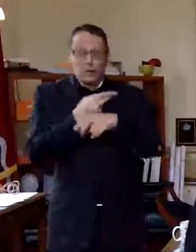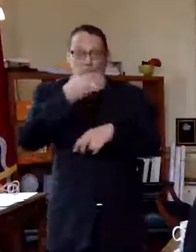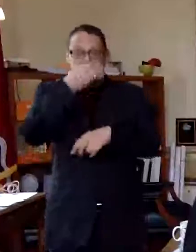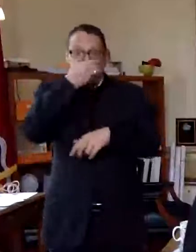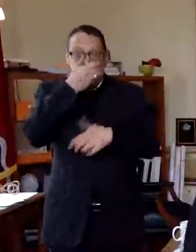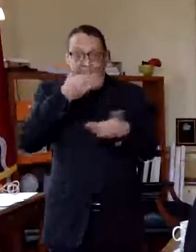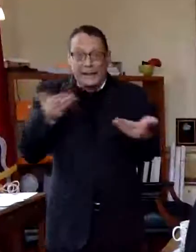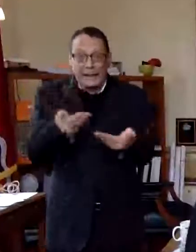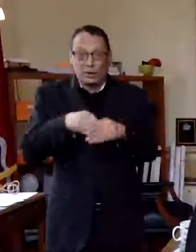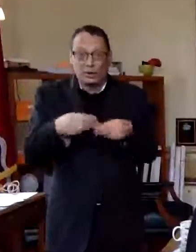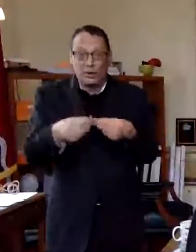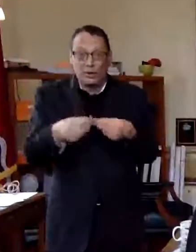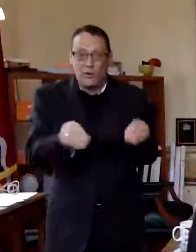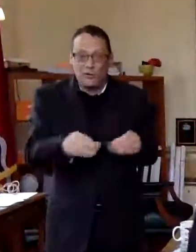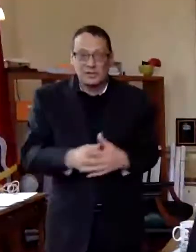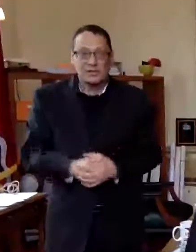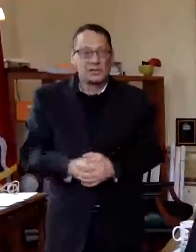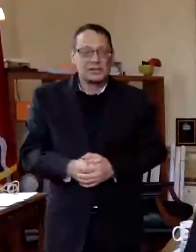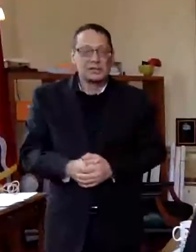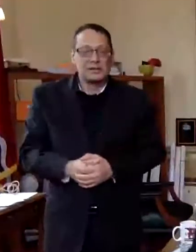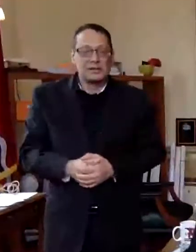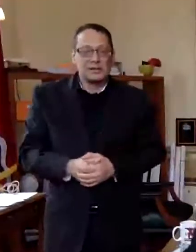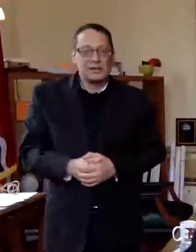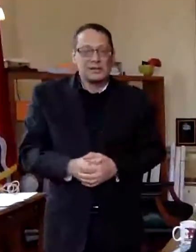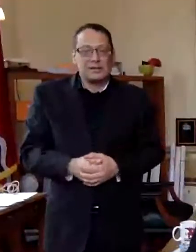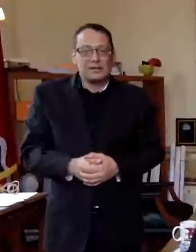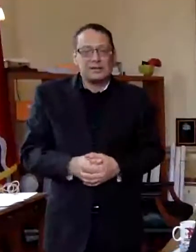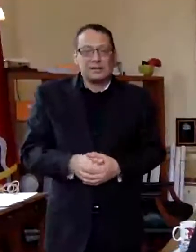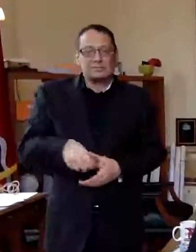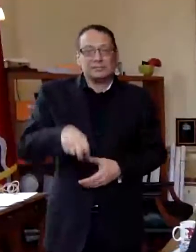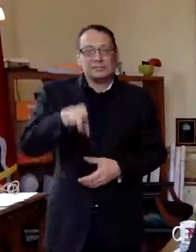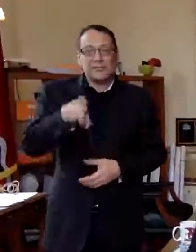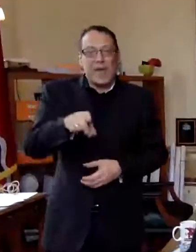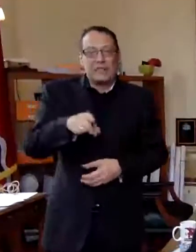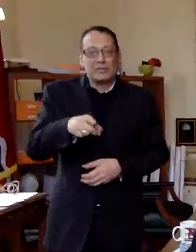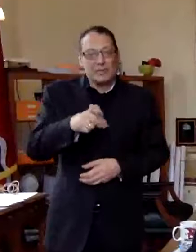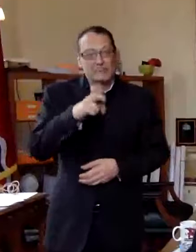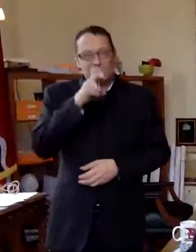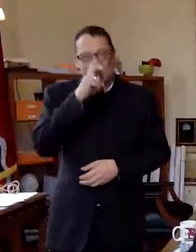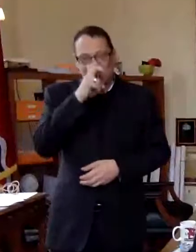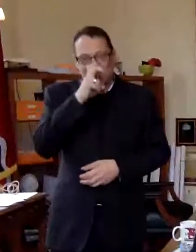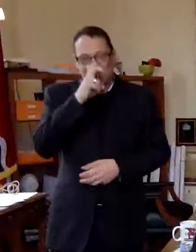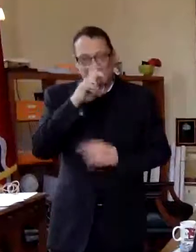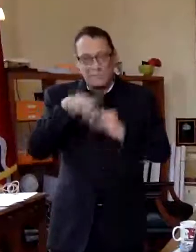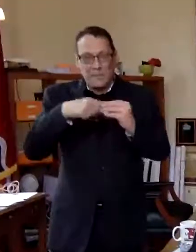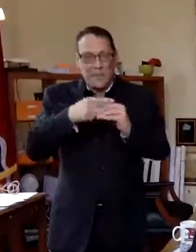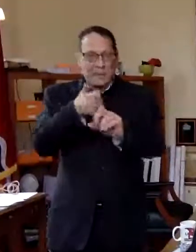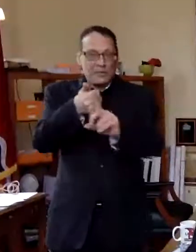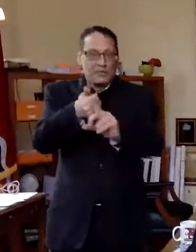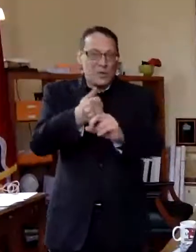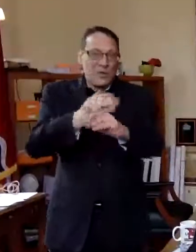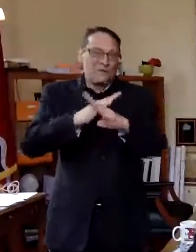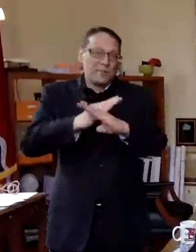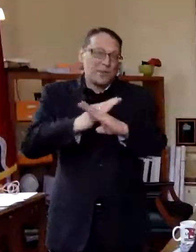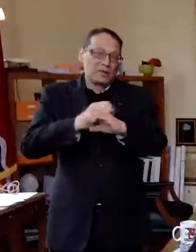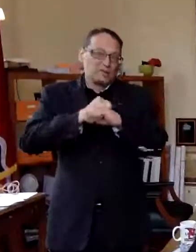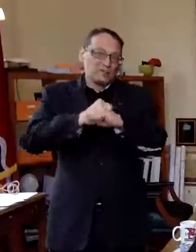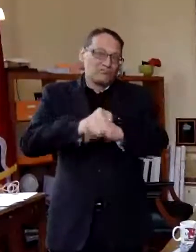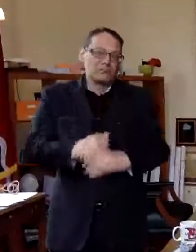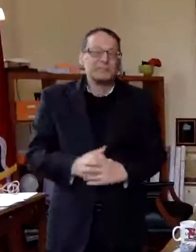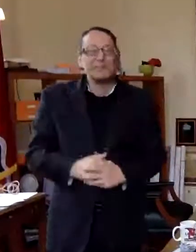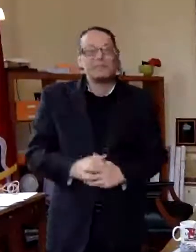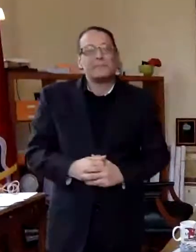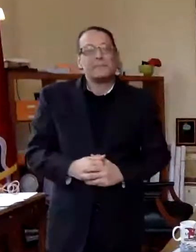office um so you just have to be very vigilant about those protections because you know